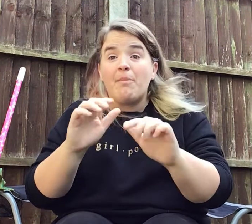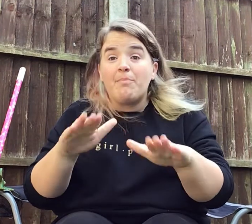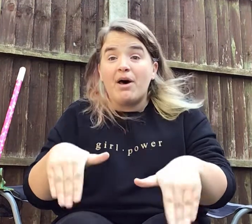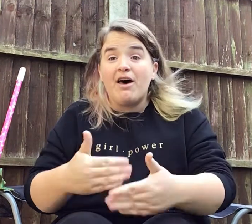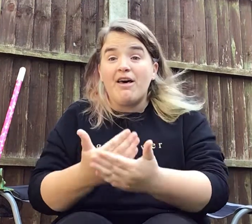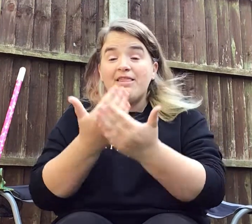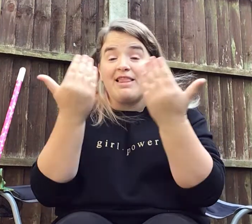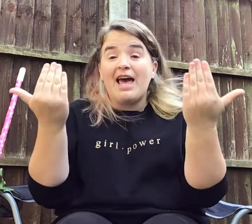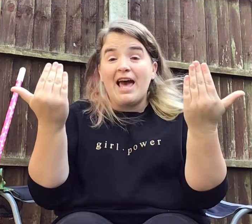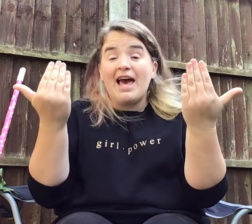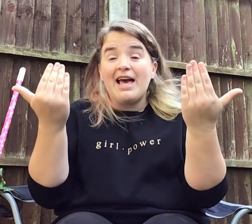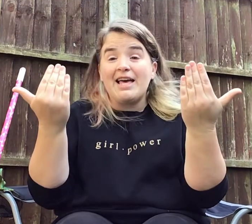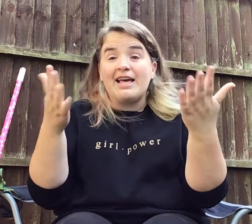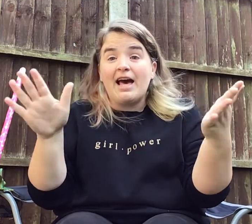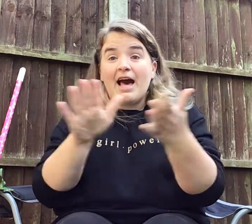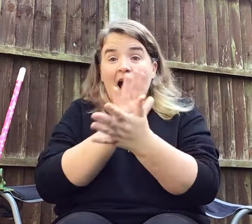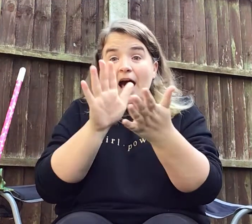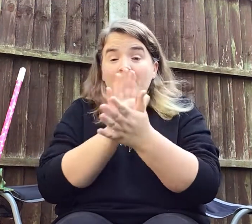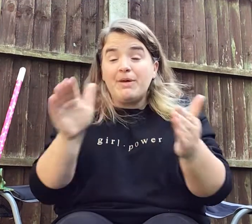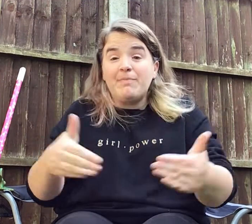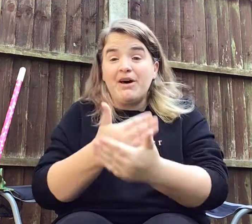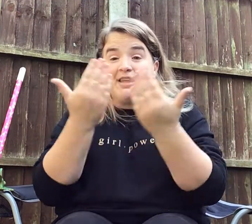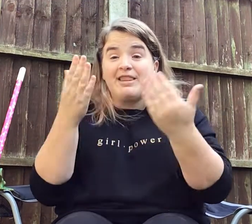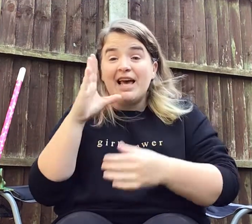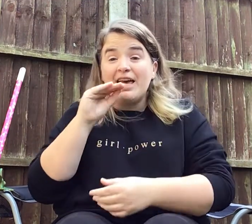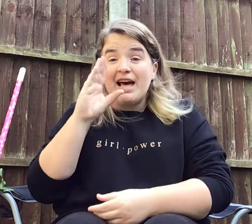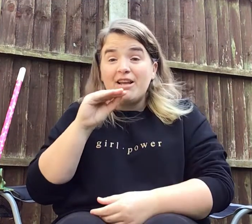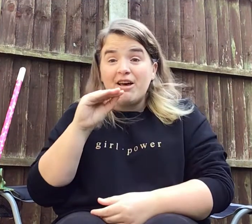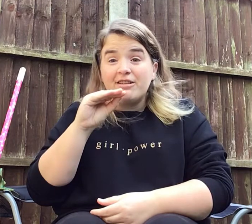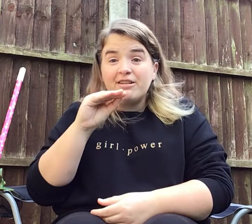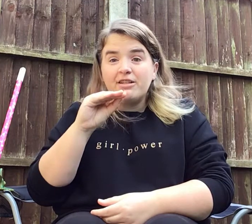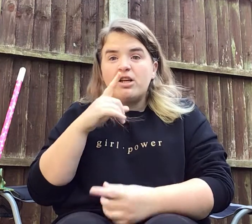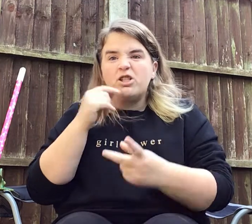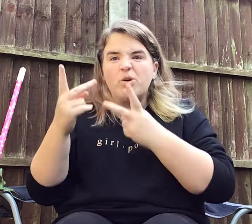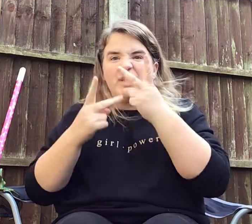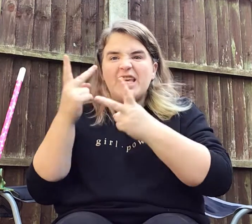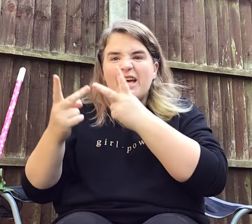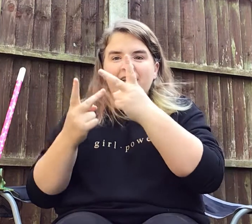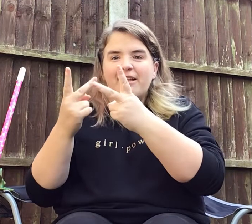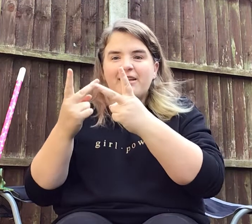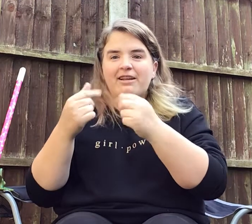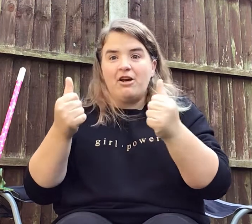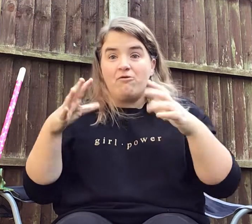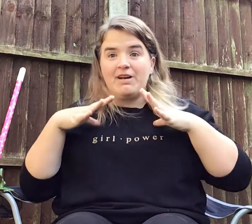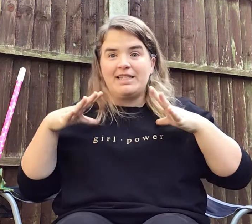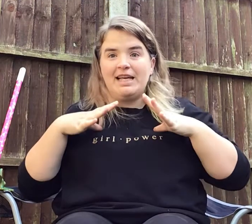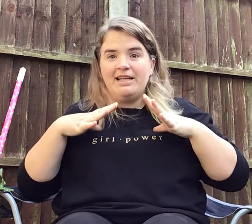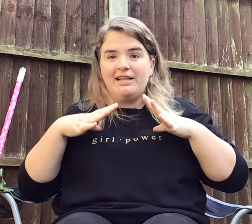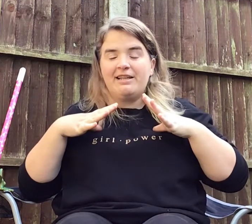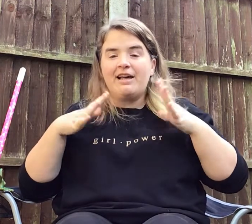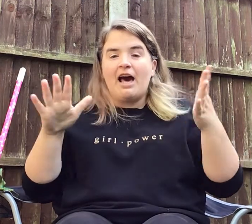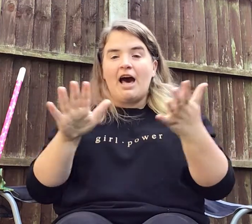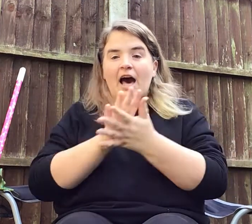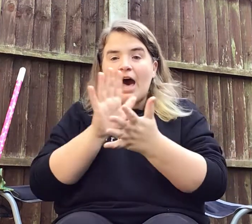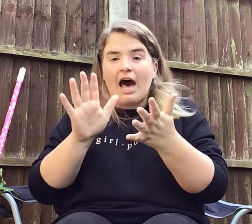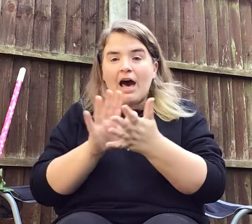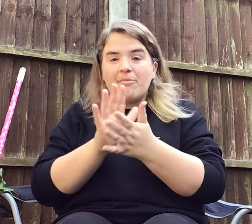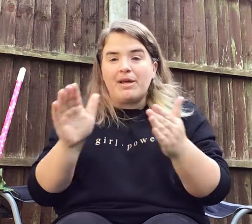birthday. Happy birthday Hannah. Shall we sing? Ready? Happy